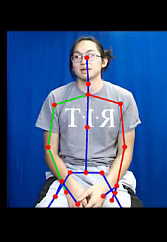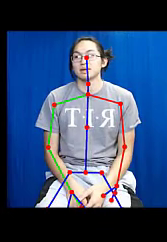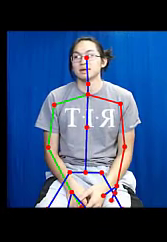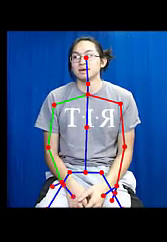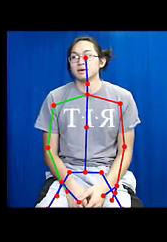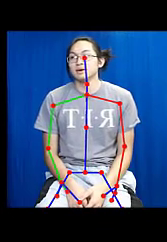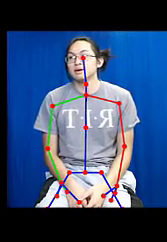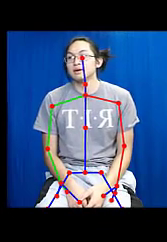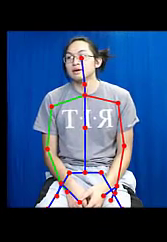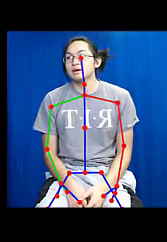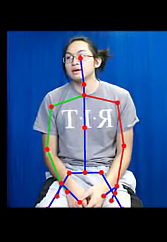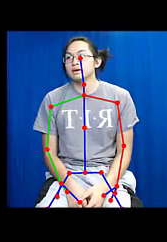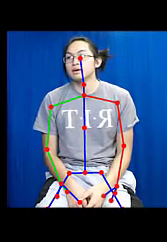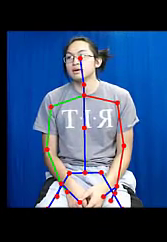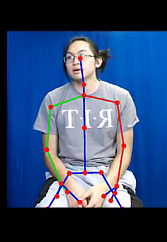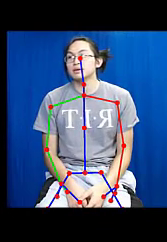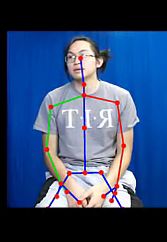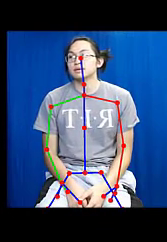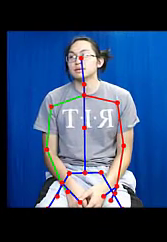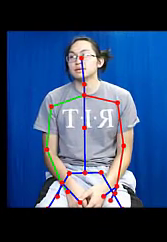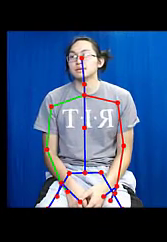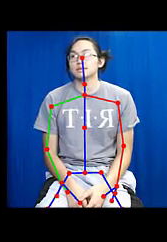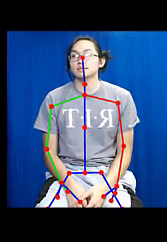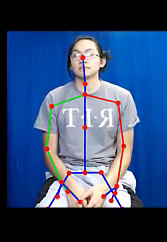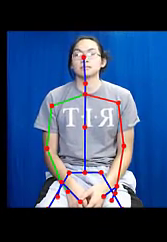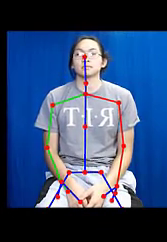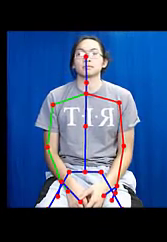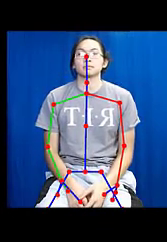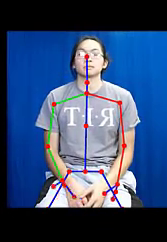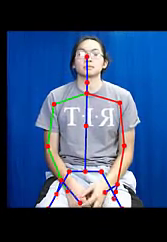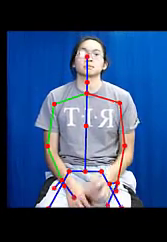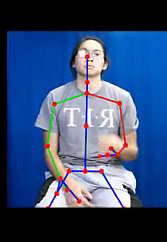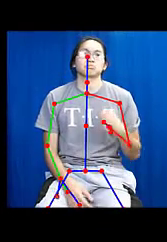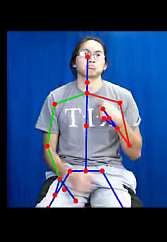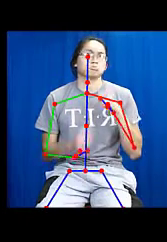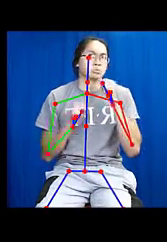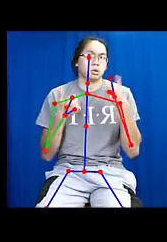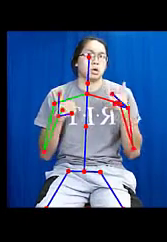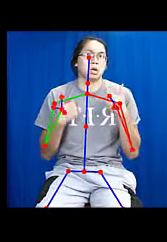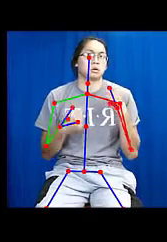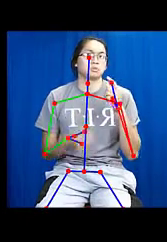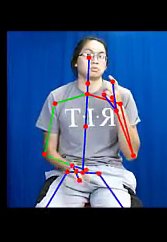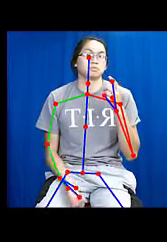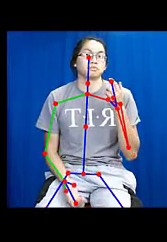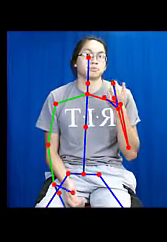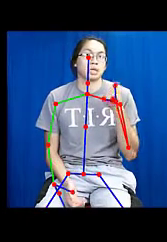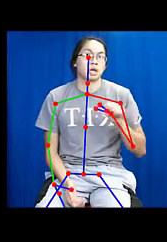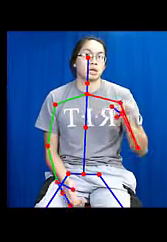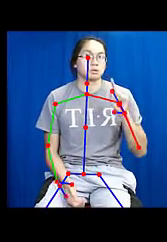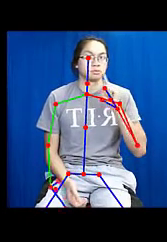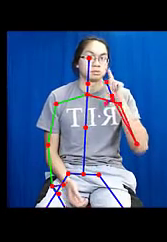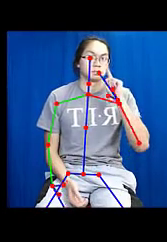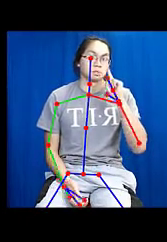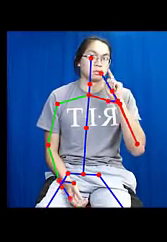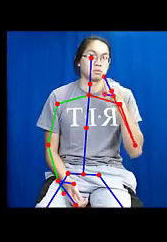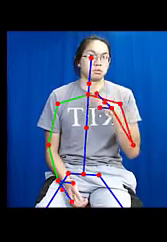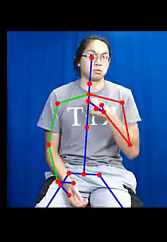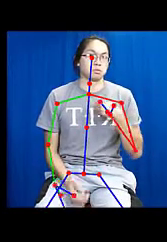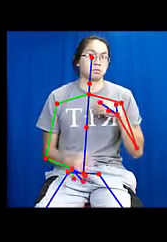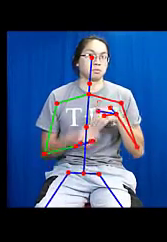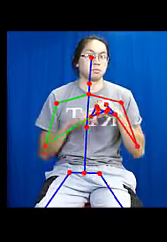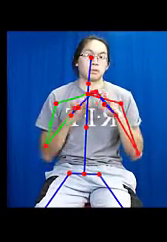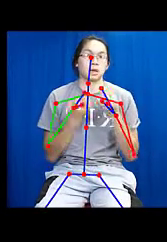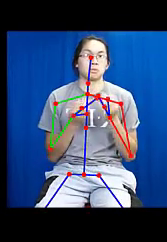several metrics vary over time. These metrics are lowest when both hands are resting in the lap. Highest values correspond to frames with large acceleration.